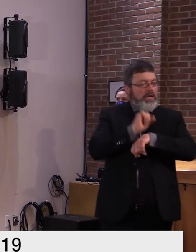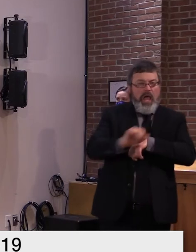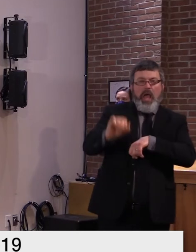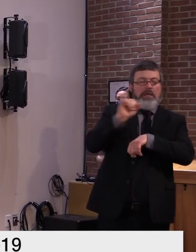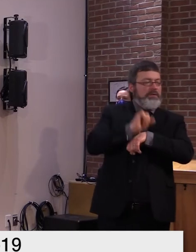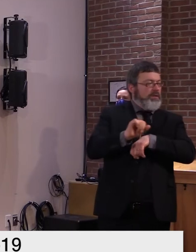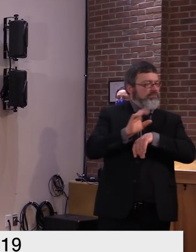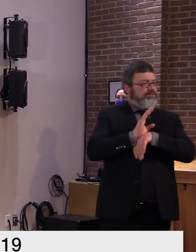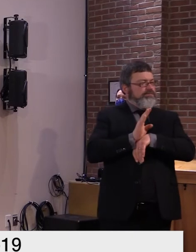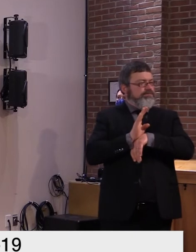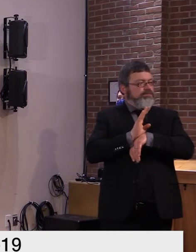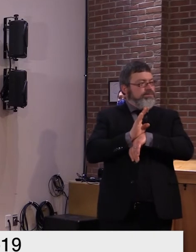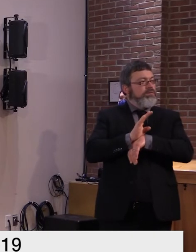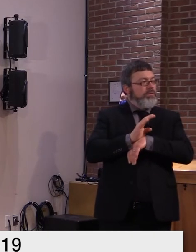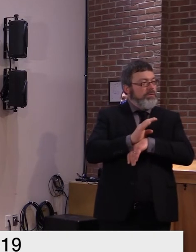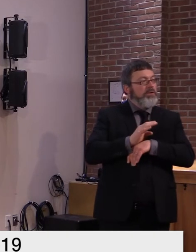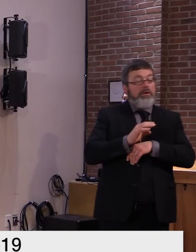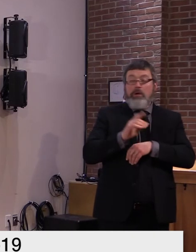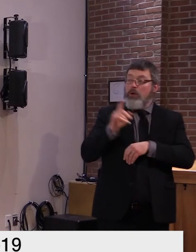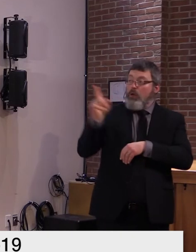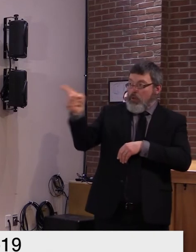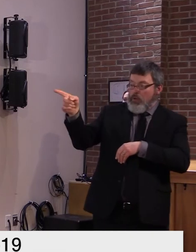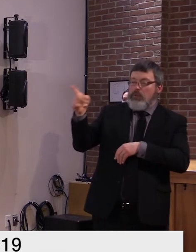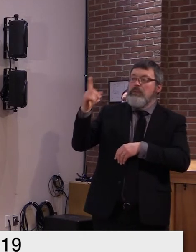thank you guys for getting that data to me.